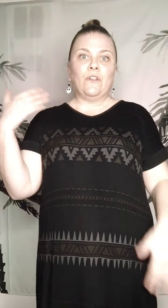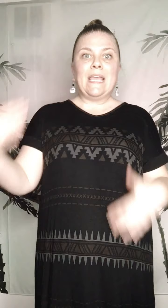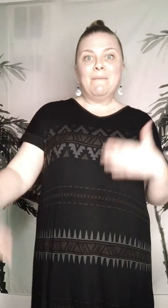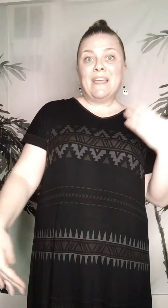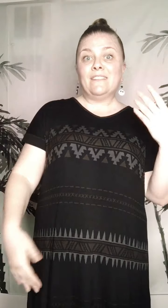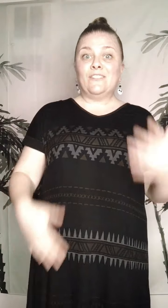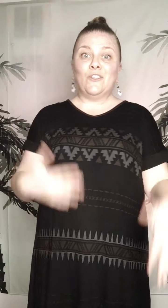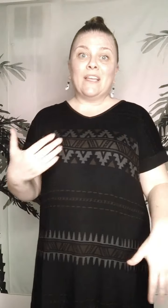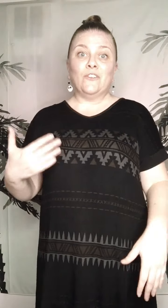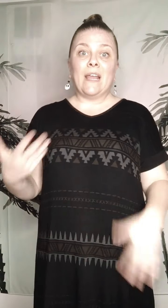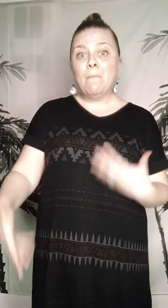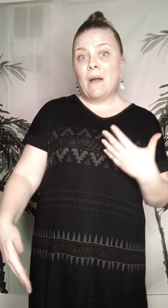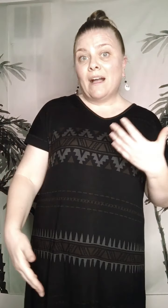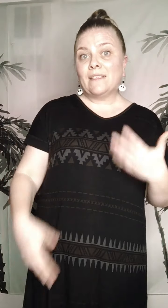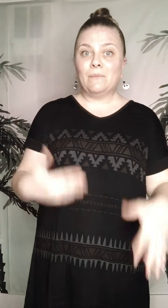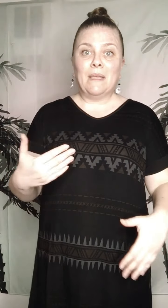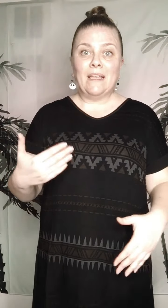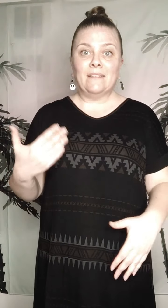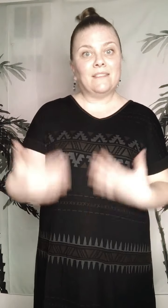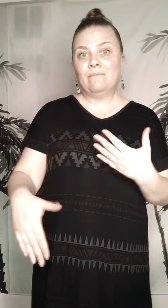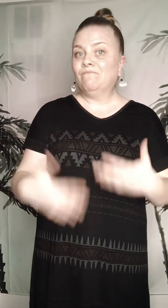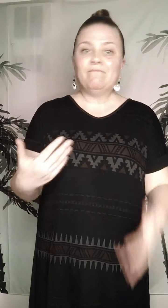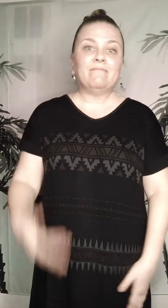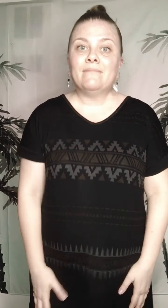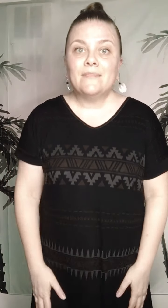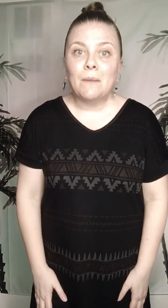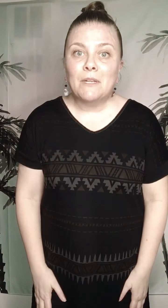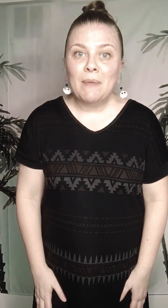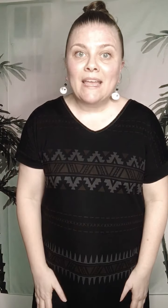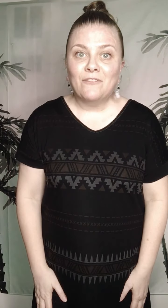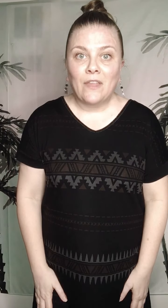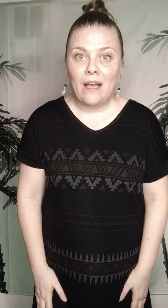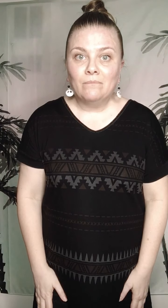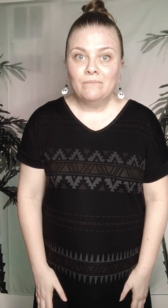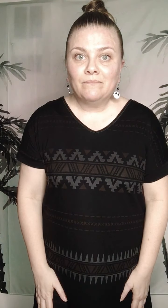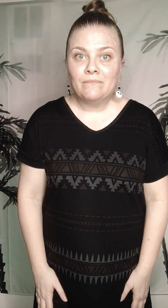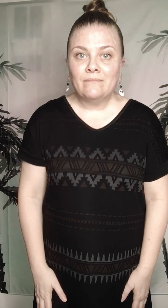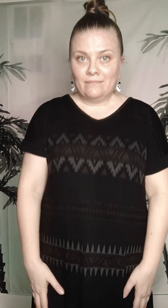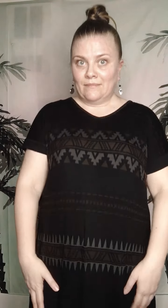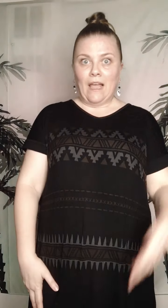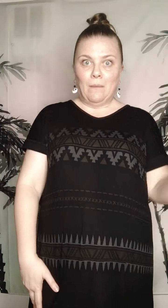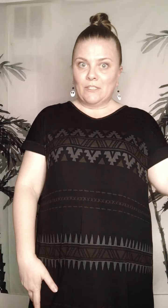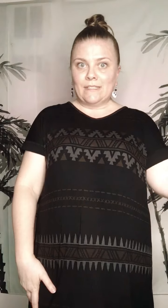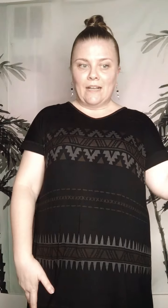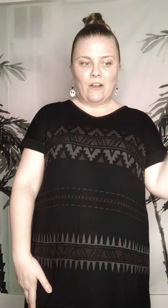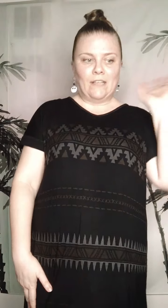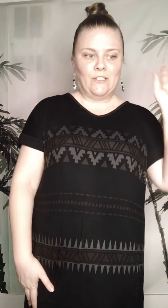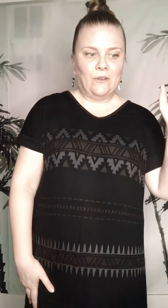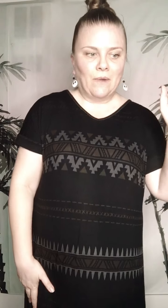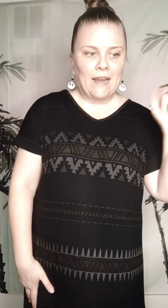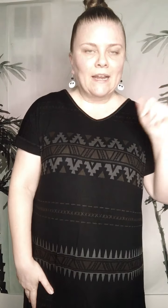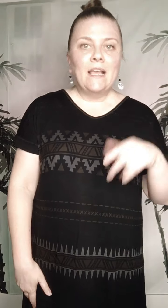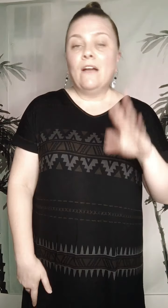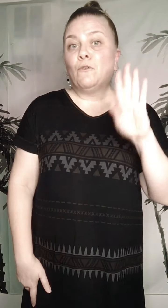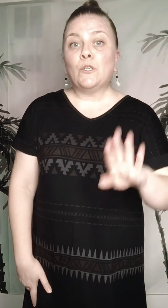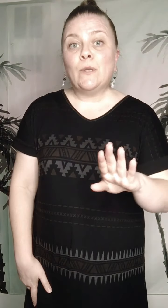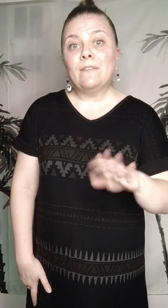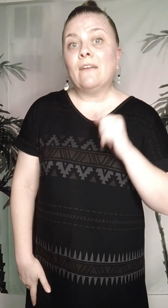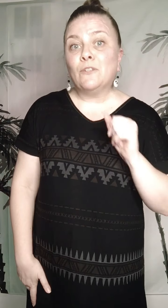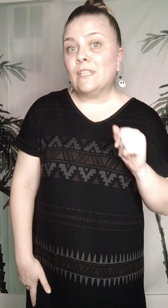emails that you get in your inbox means somebody's paying for that. How much does that cost you, right? Of course, you have to have your cell